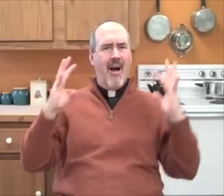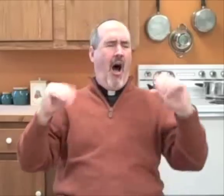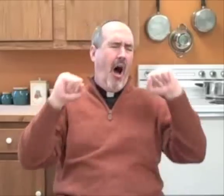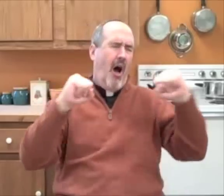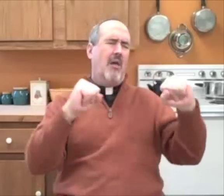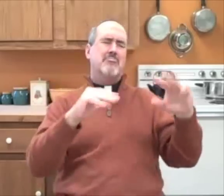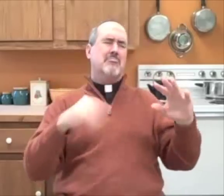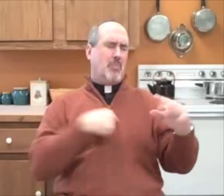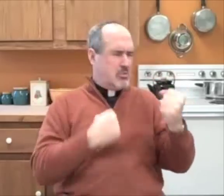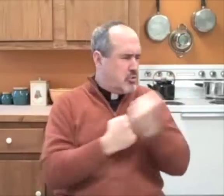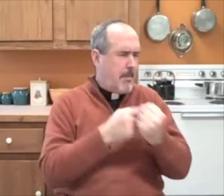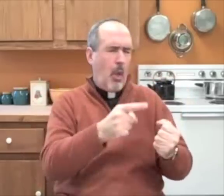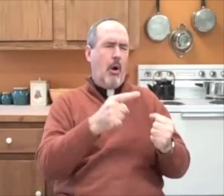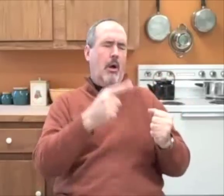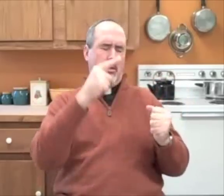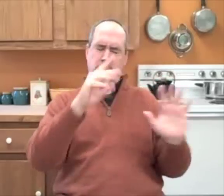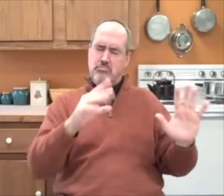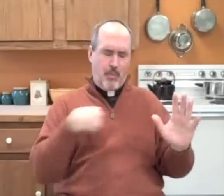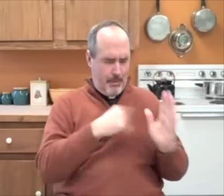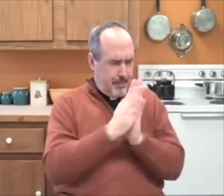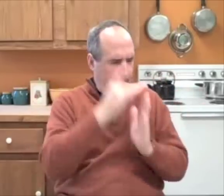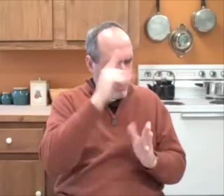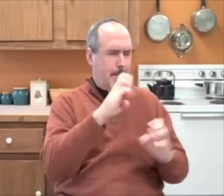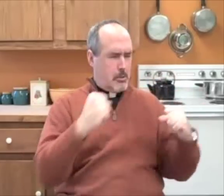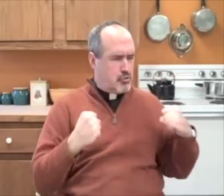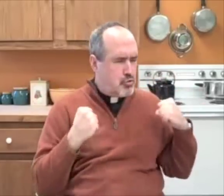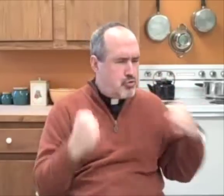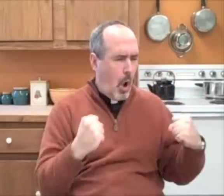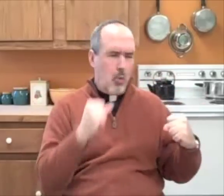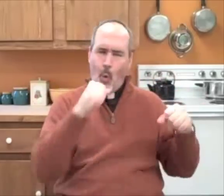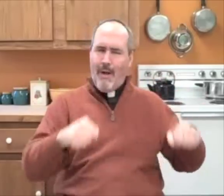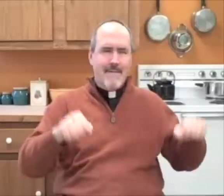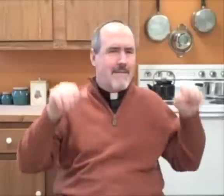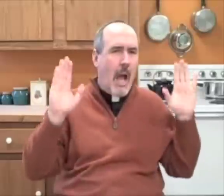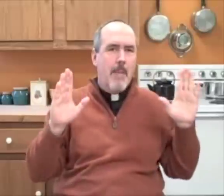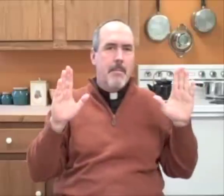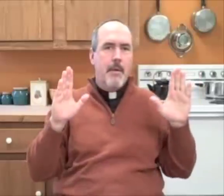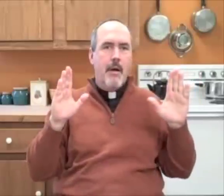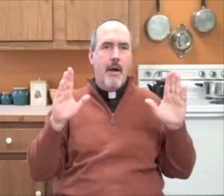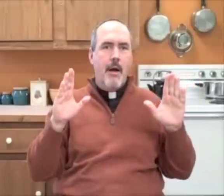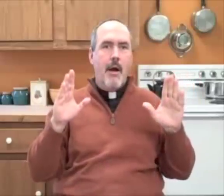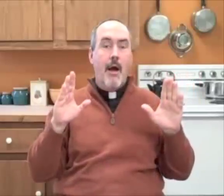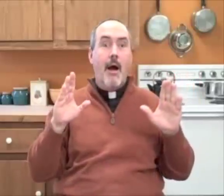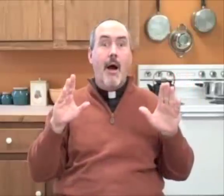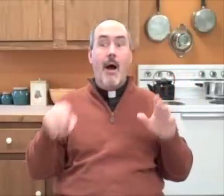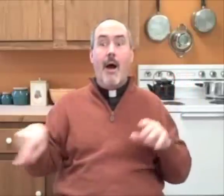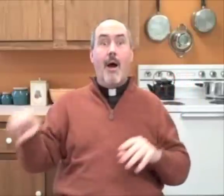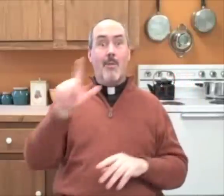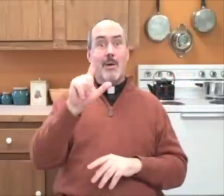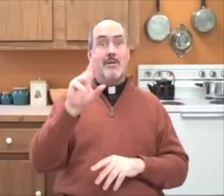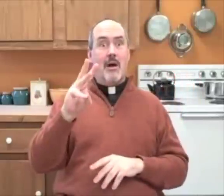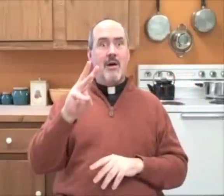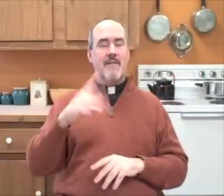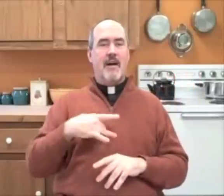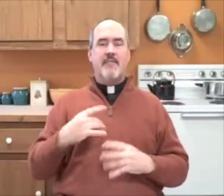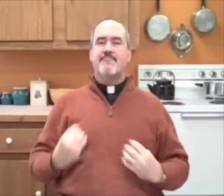However, there were Catholic people there as well saying, don't give up, keep on to your faith. And they were so inspired